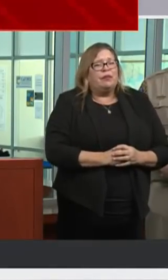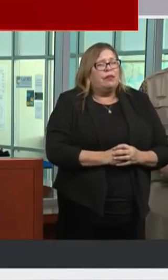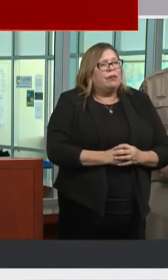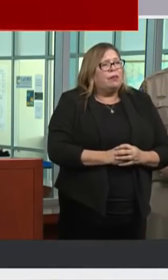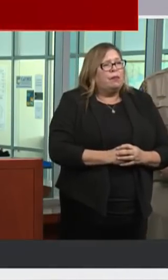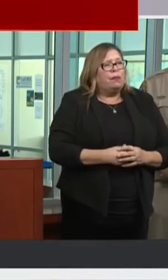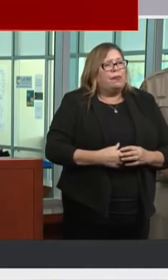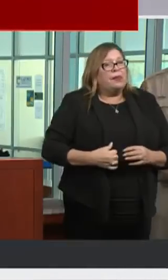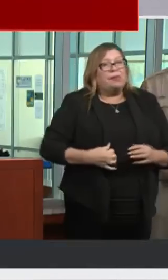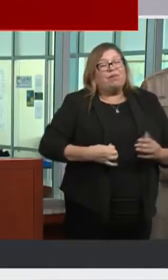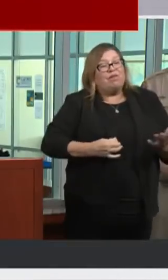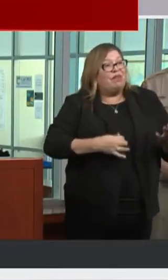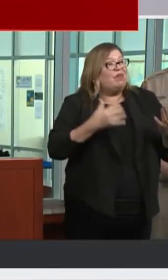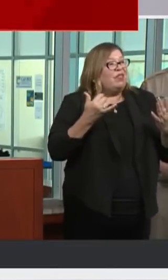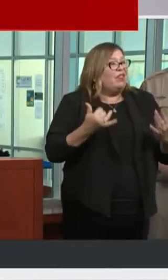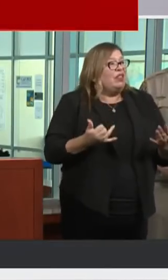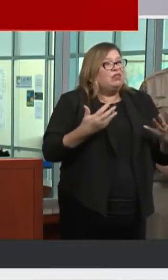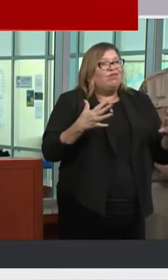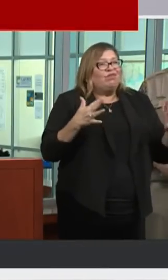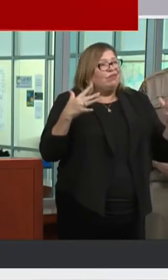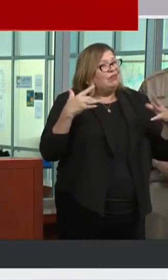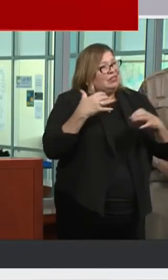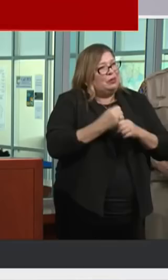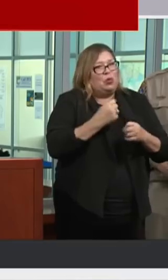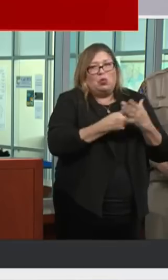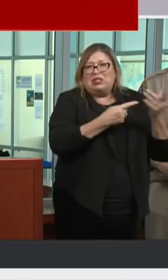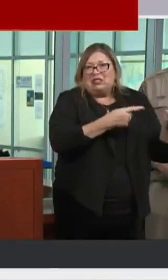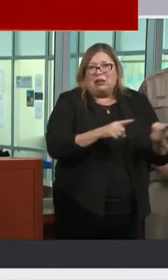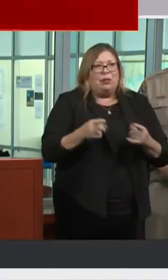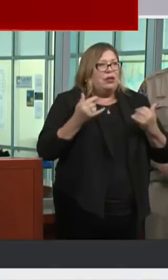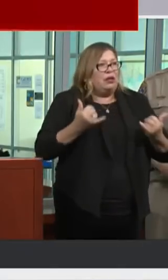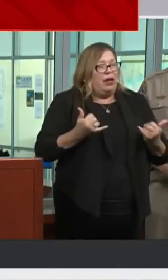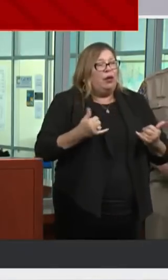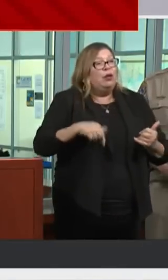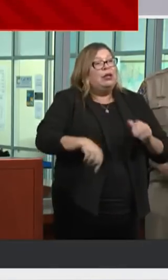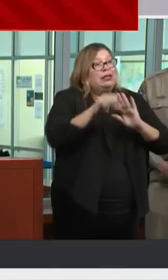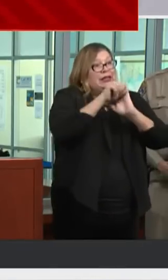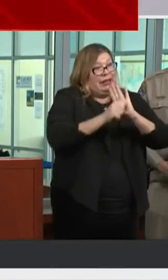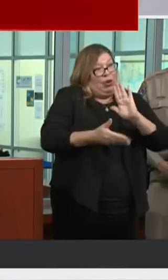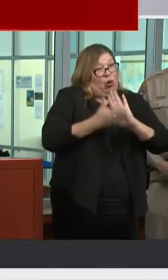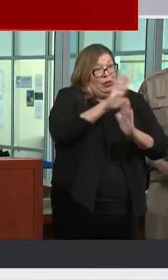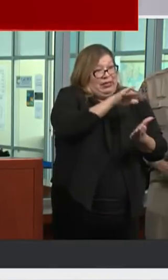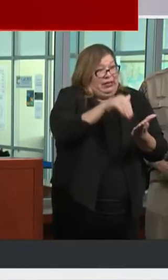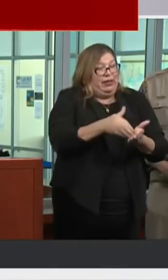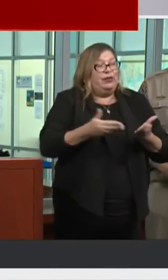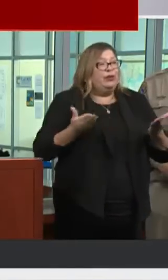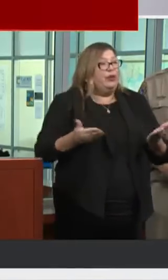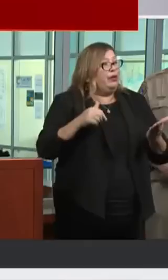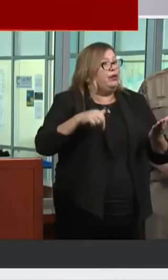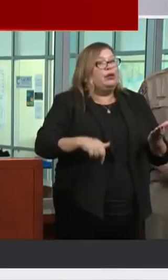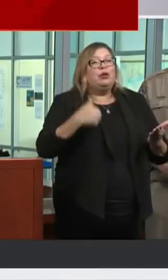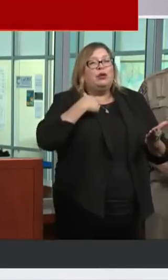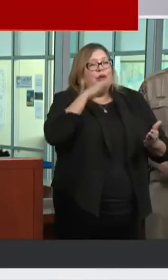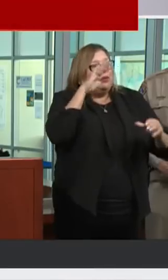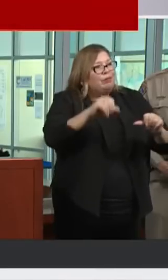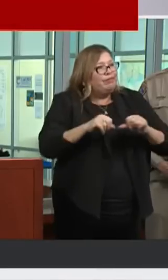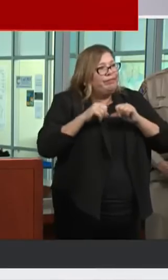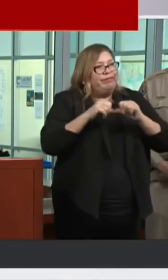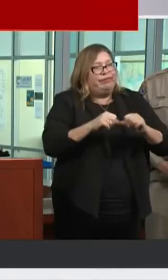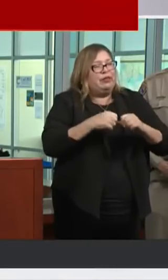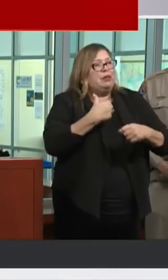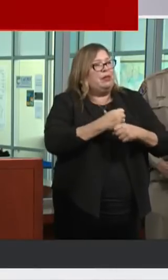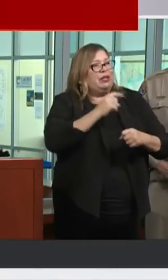So that's kind of where things are at right now. The State Operations Center on this end will continue to be